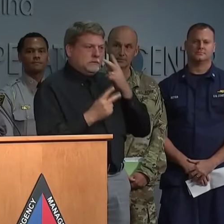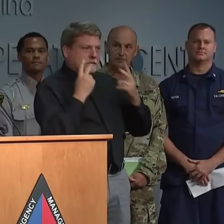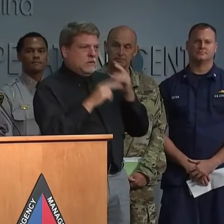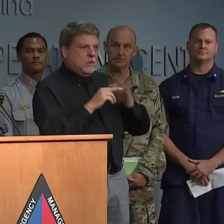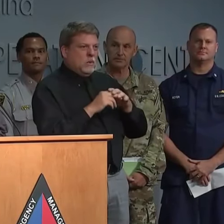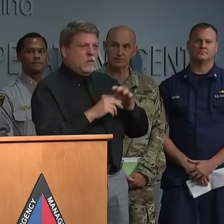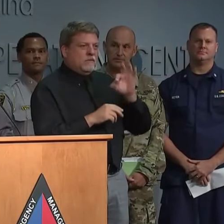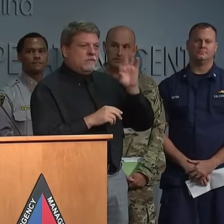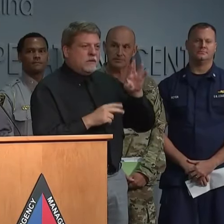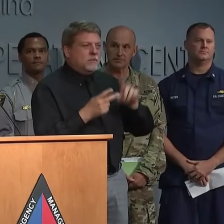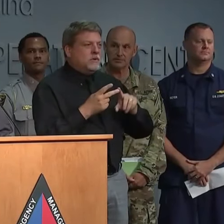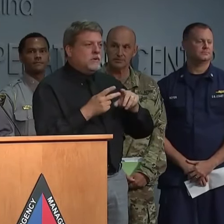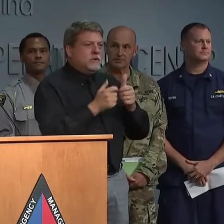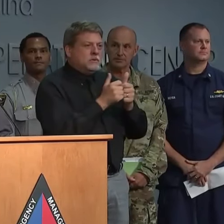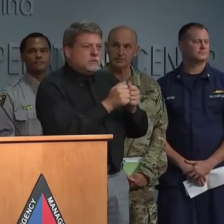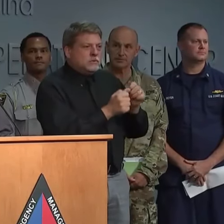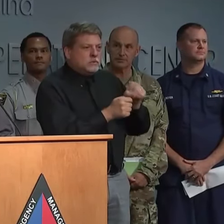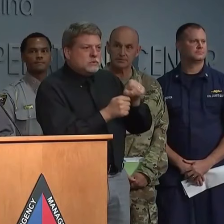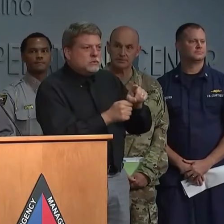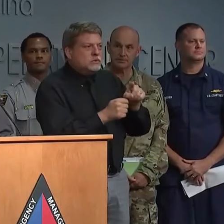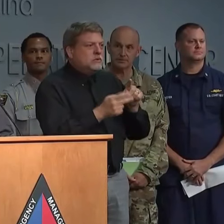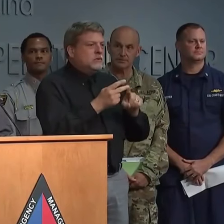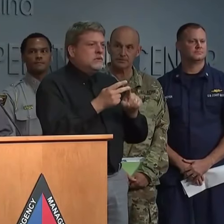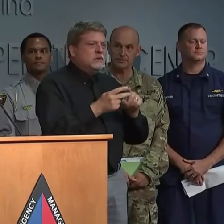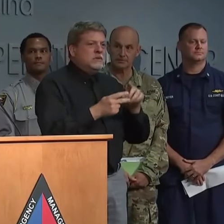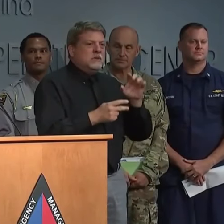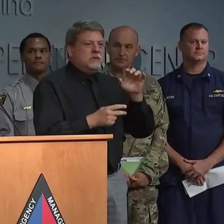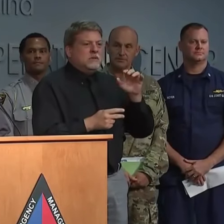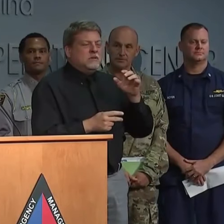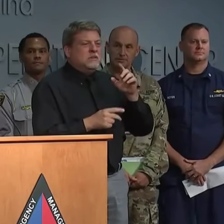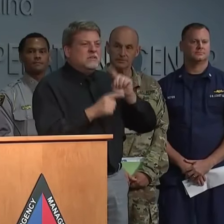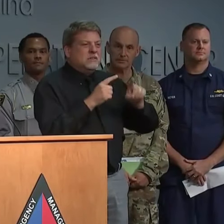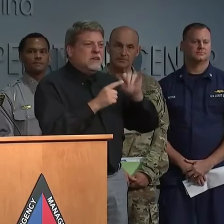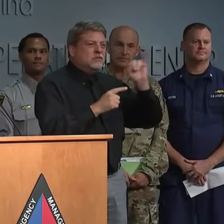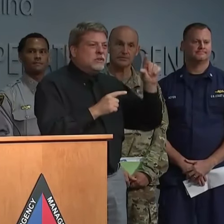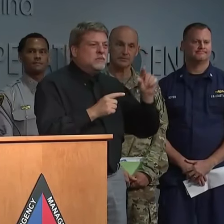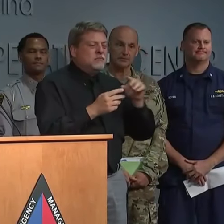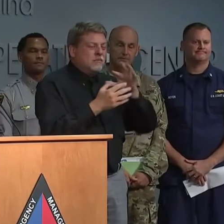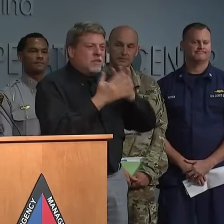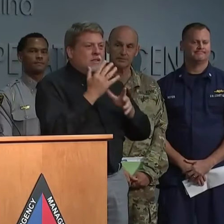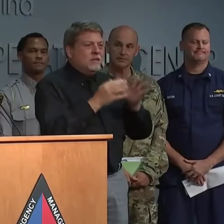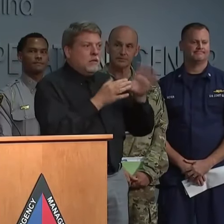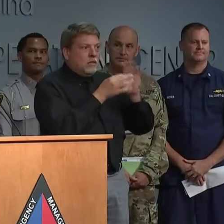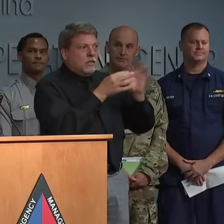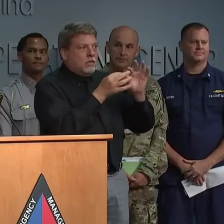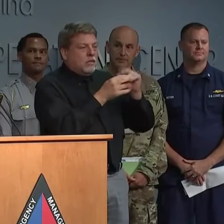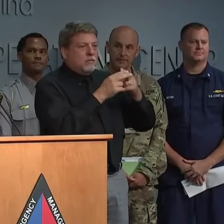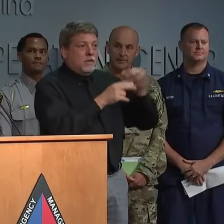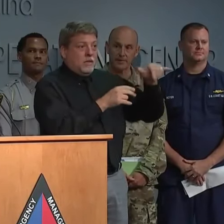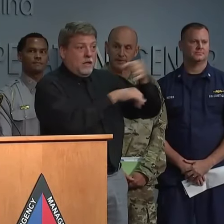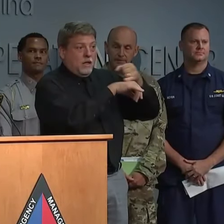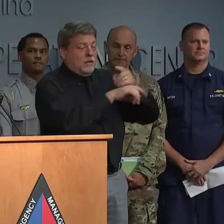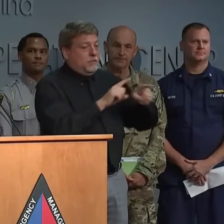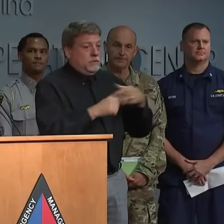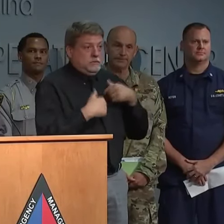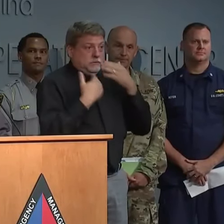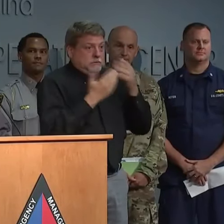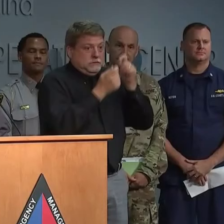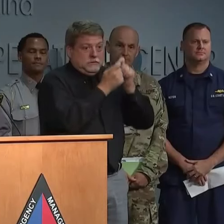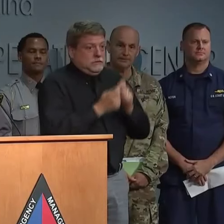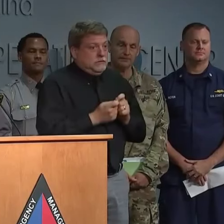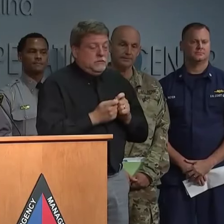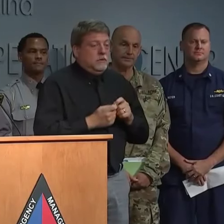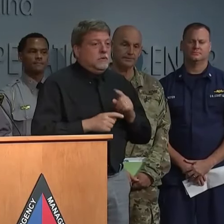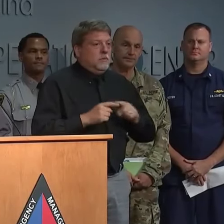but we don't have any official information about the status. Yes, but it is concerning